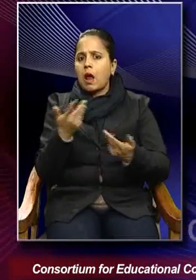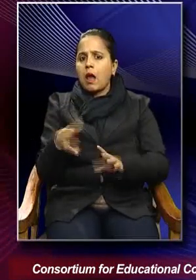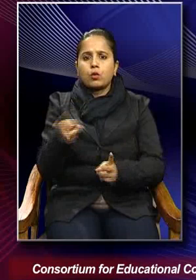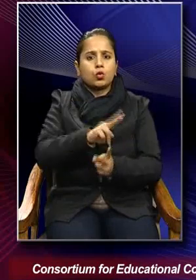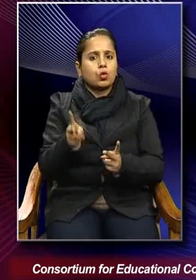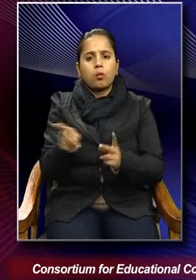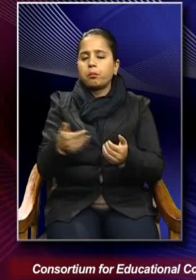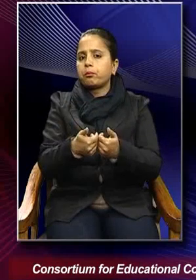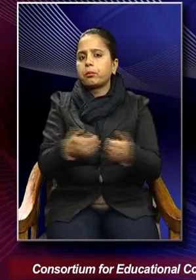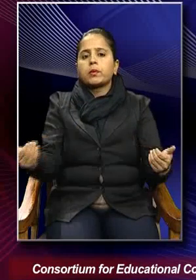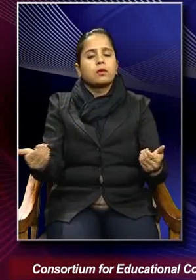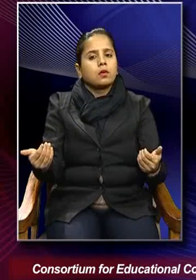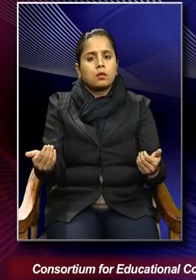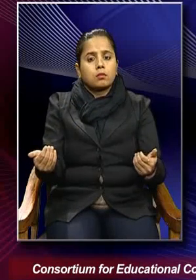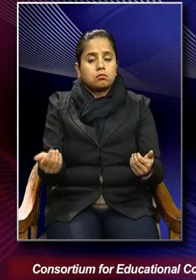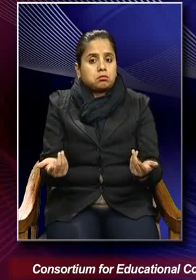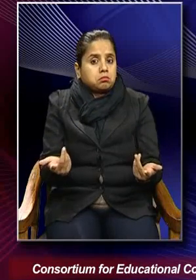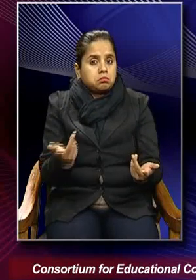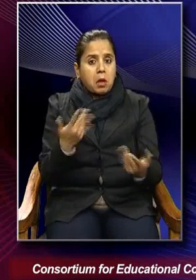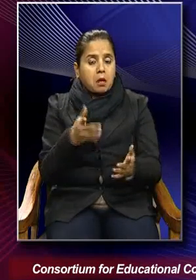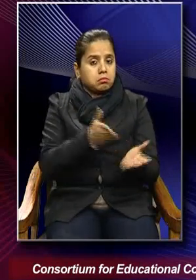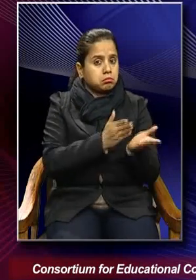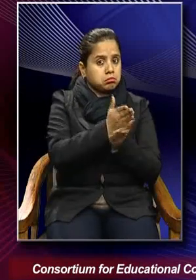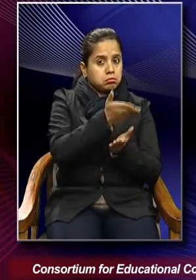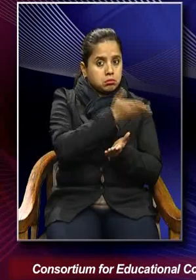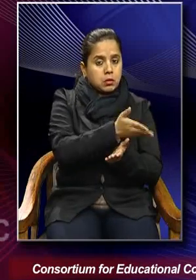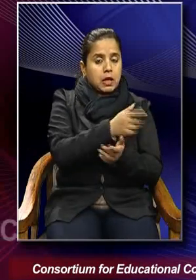two ideologies, be it, uh, be it,